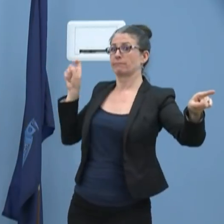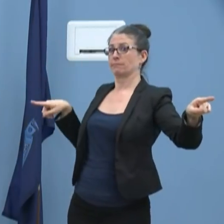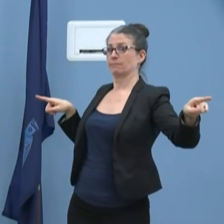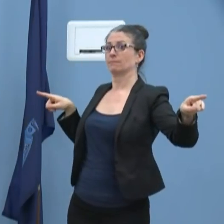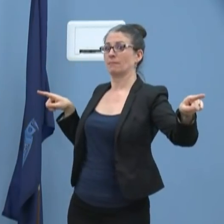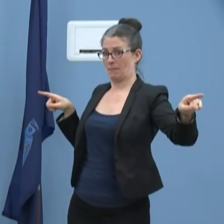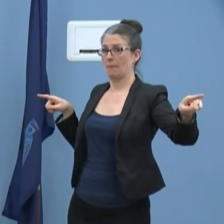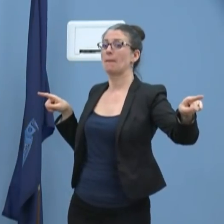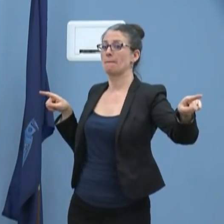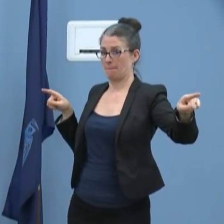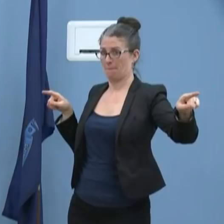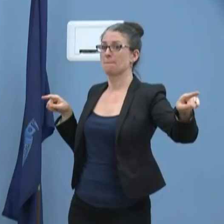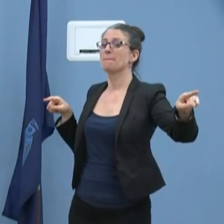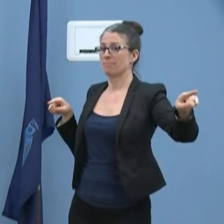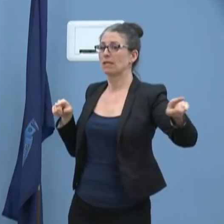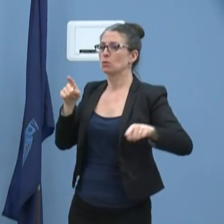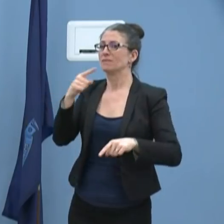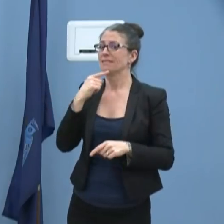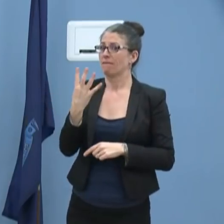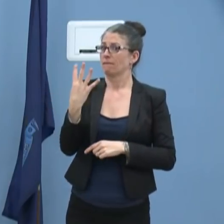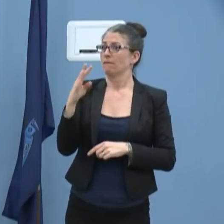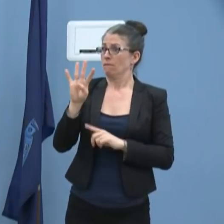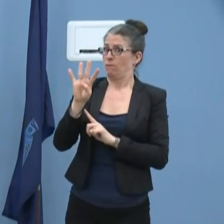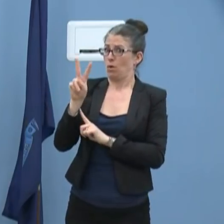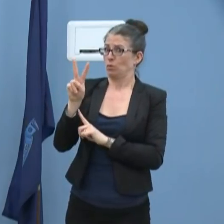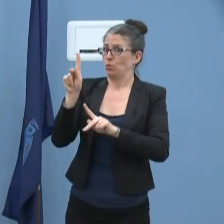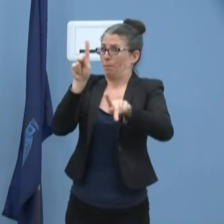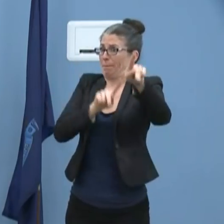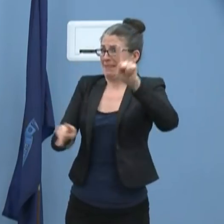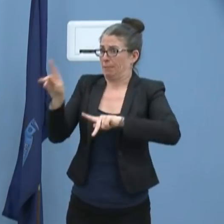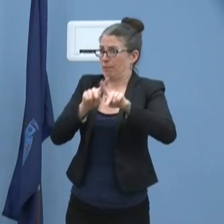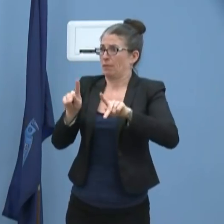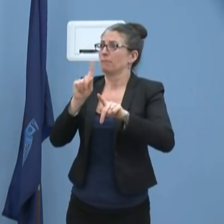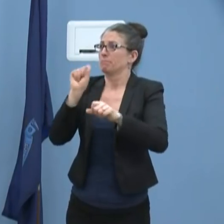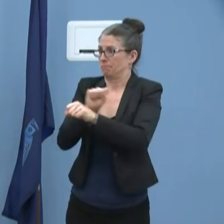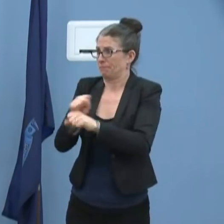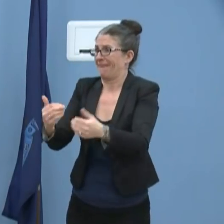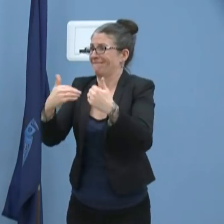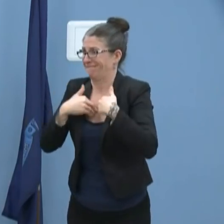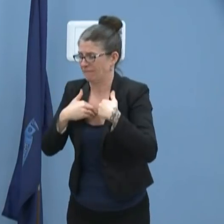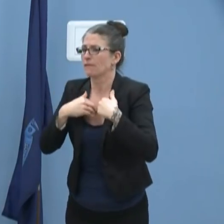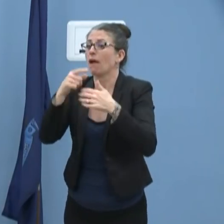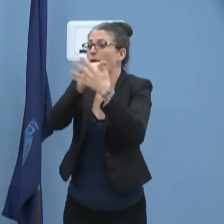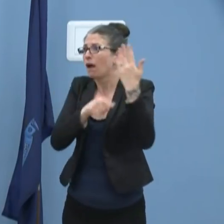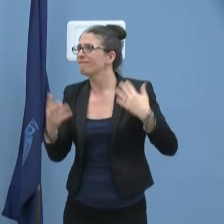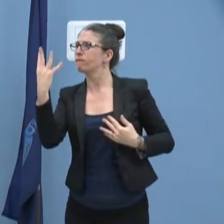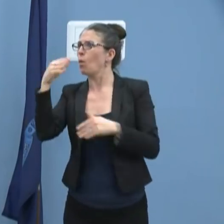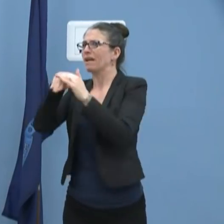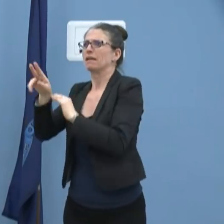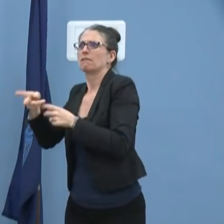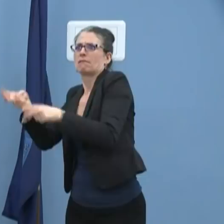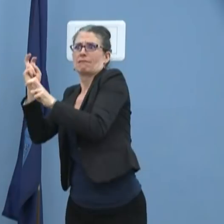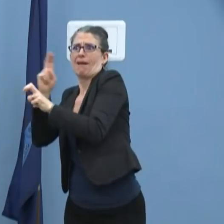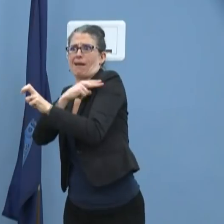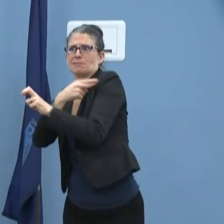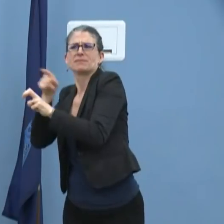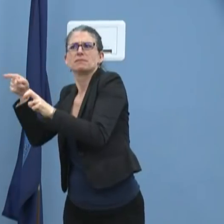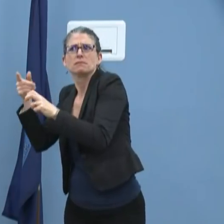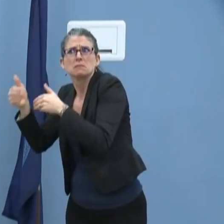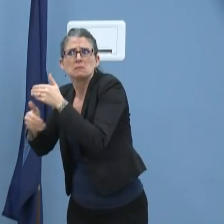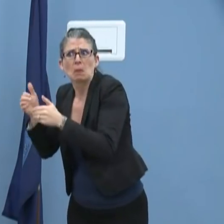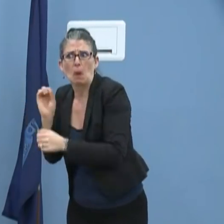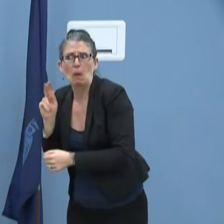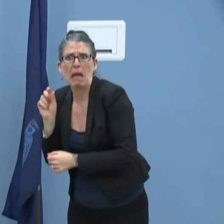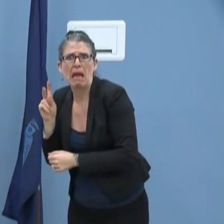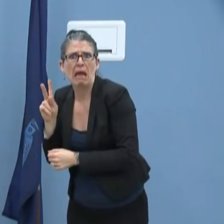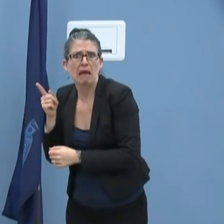and just overall, in the general sense of how they're doing? The question is, what can we say about how these individuals are faring? And let